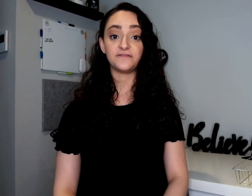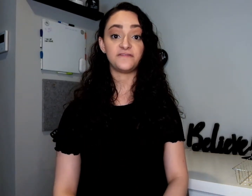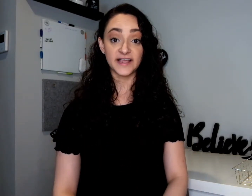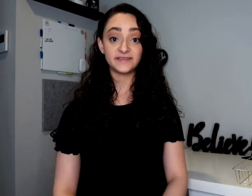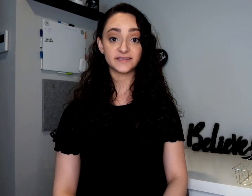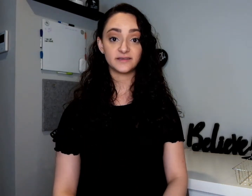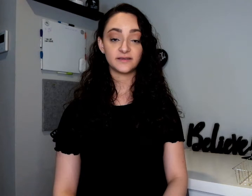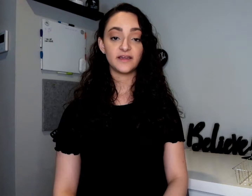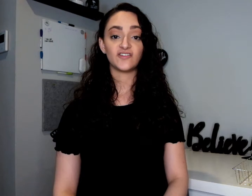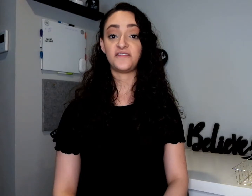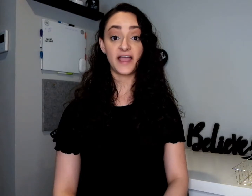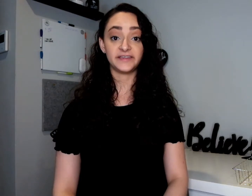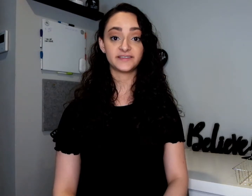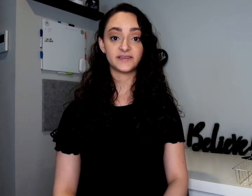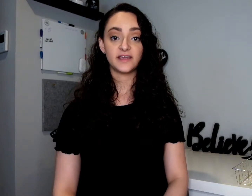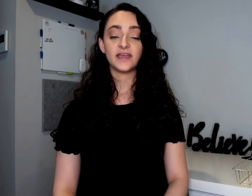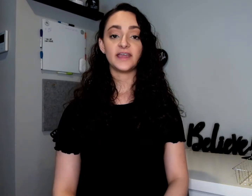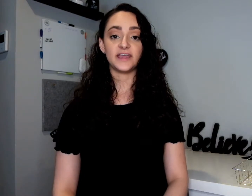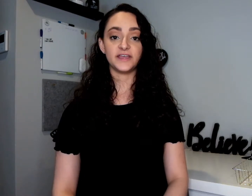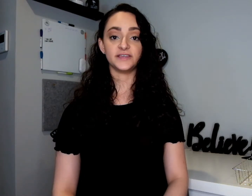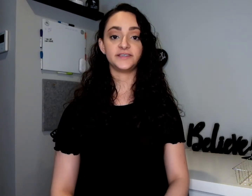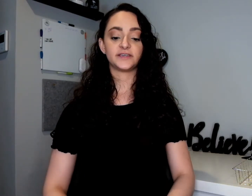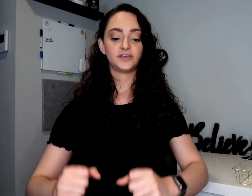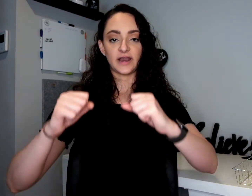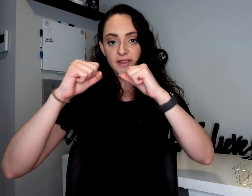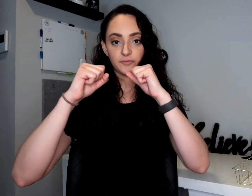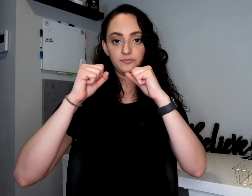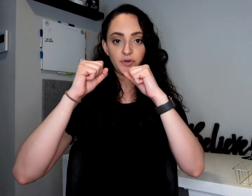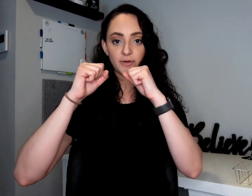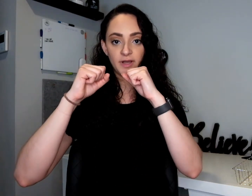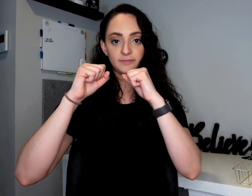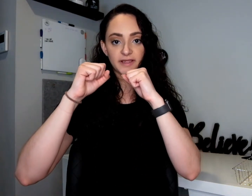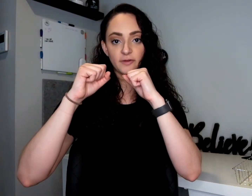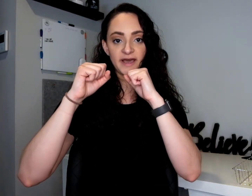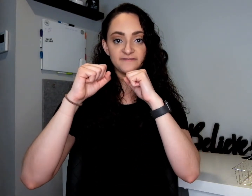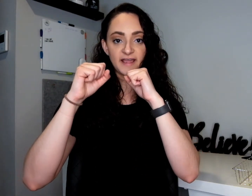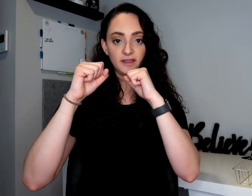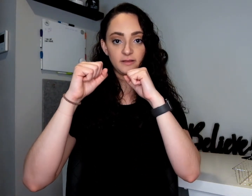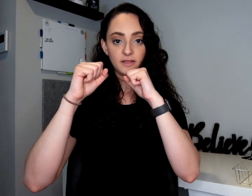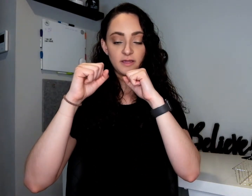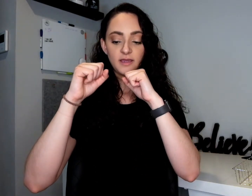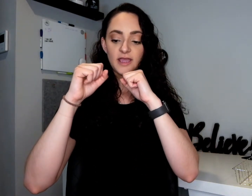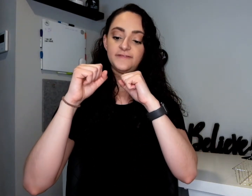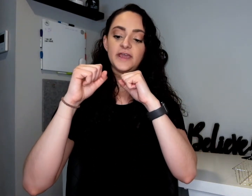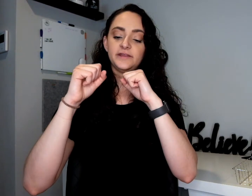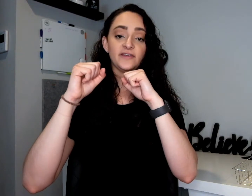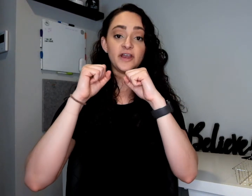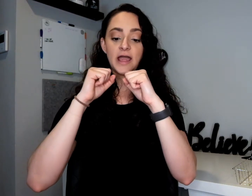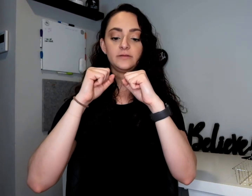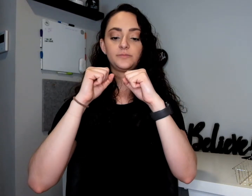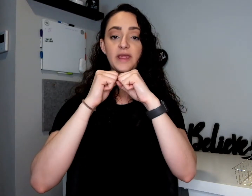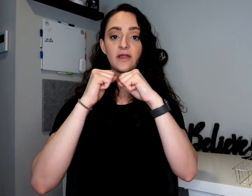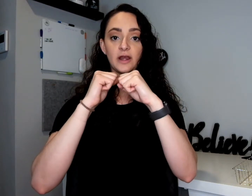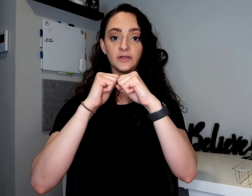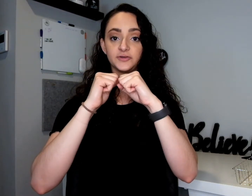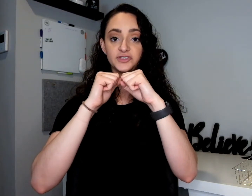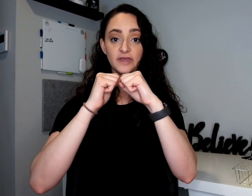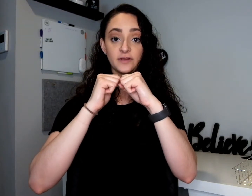fight. Fight is like you put them up like you're about to fight and then they're not parallel to each other.